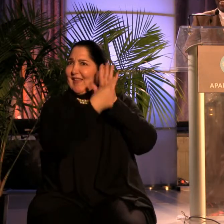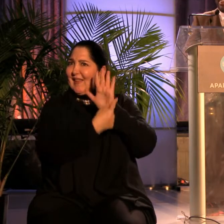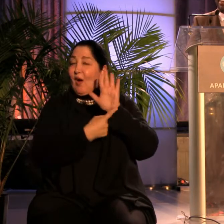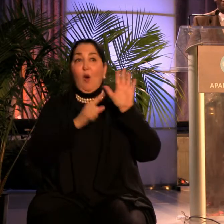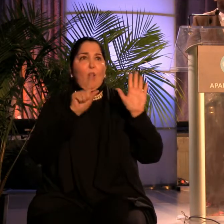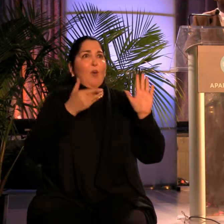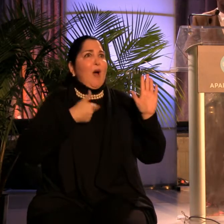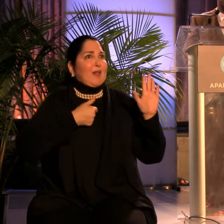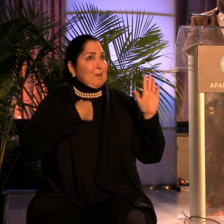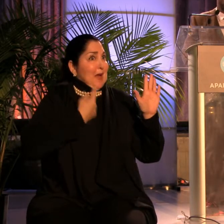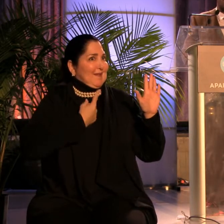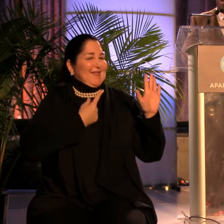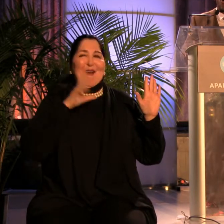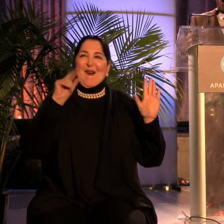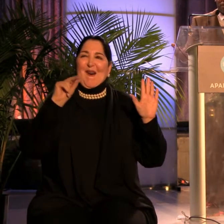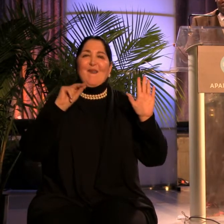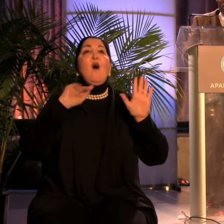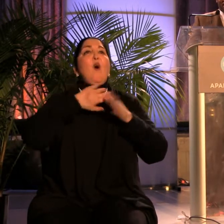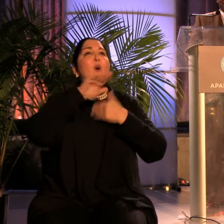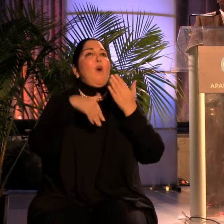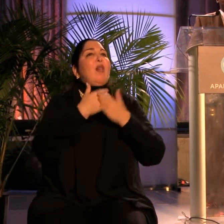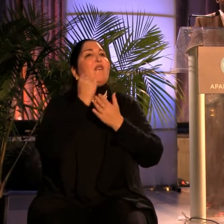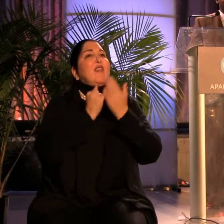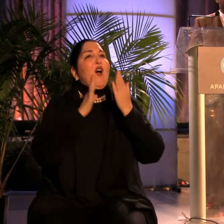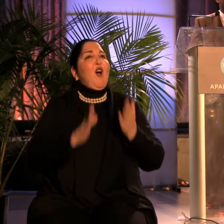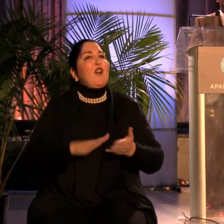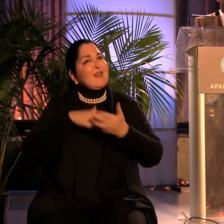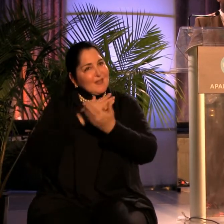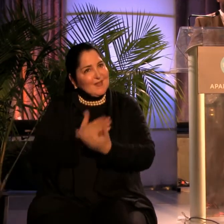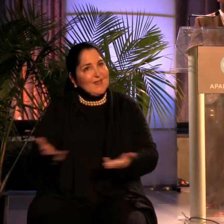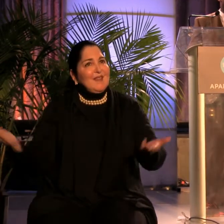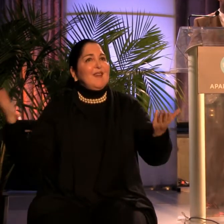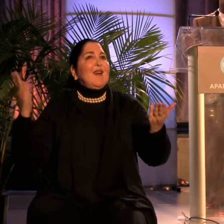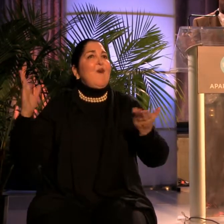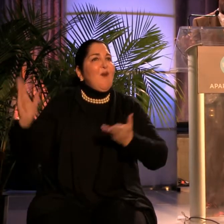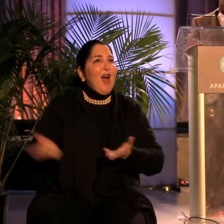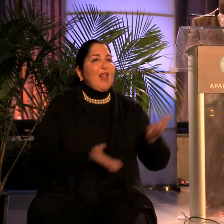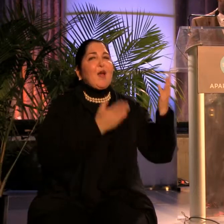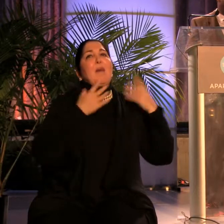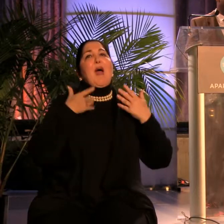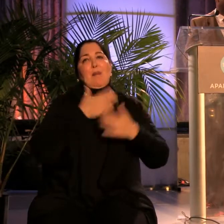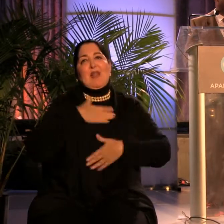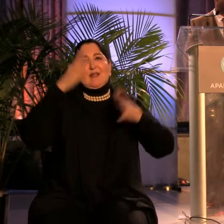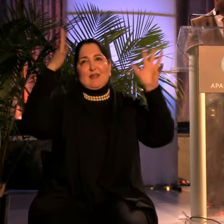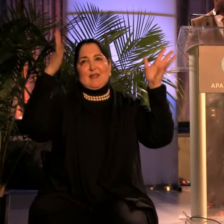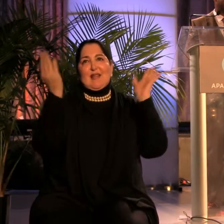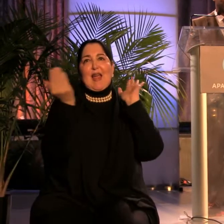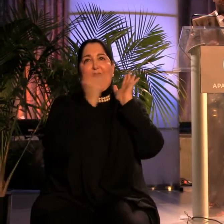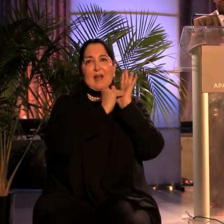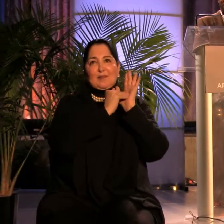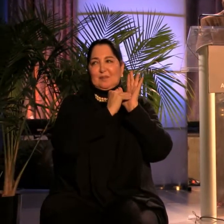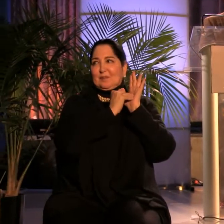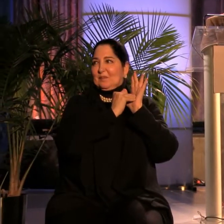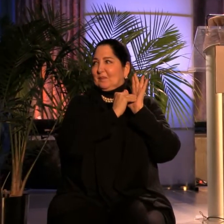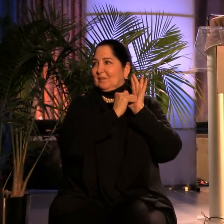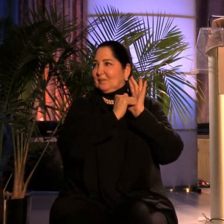me, join me in welcoming all of the artists to the stage. And while you're at it, please give them a huge round of applause.